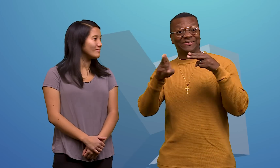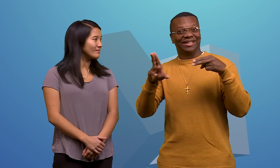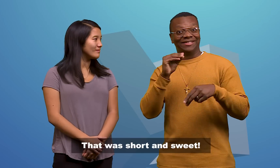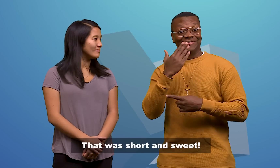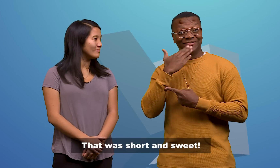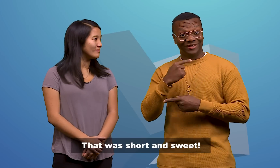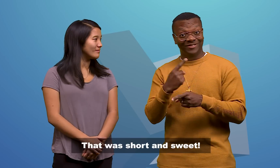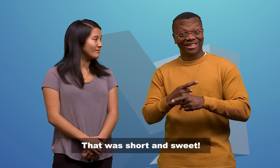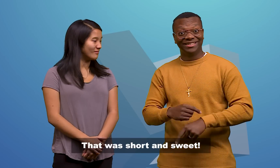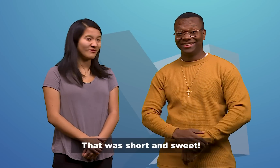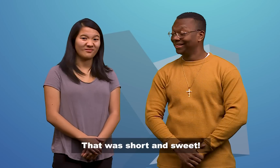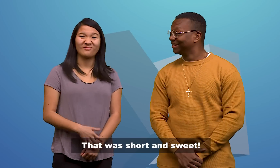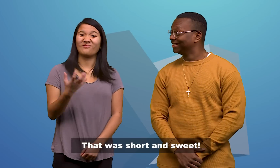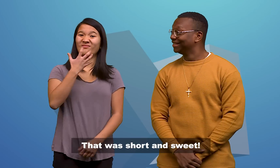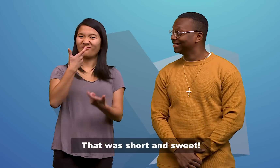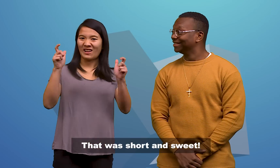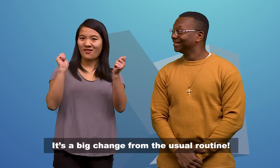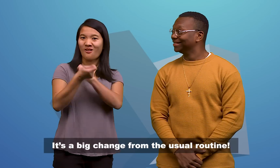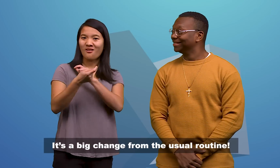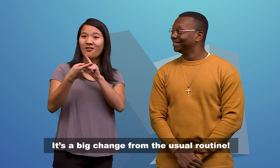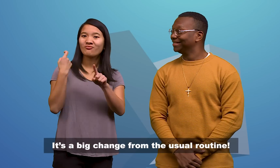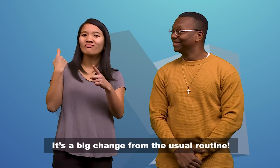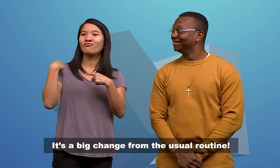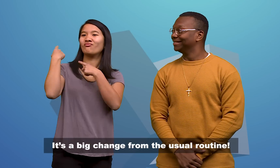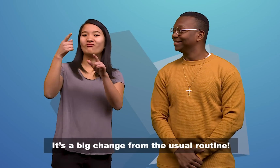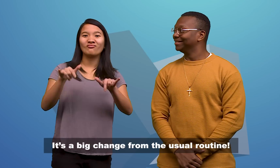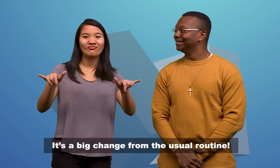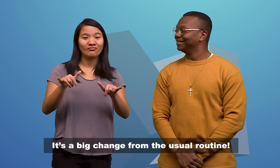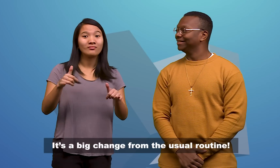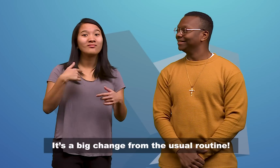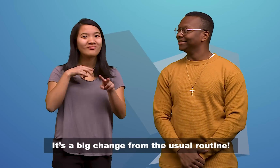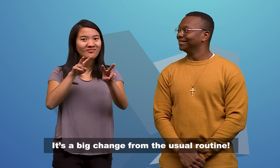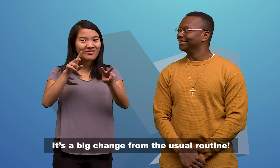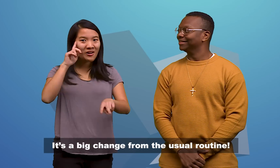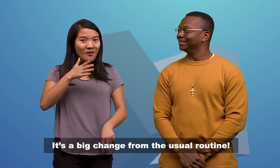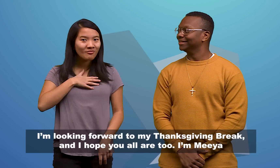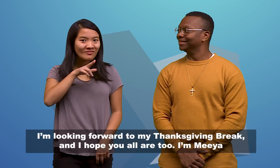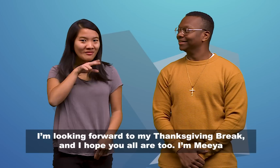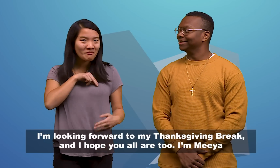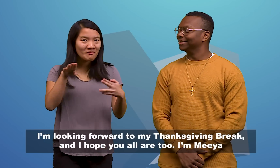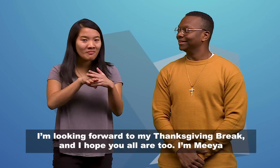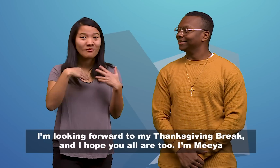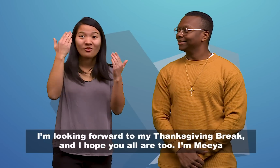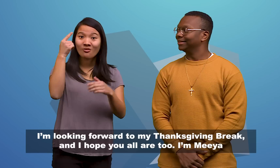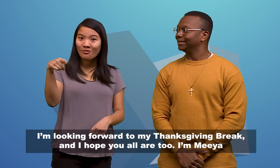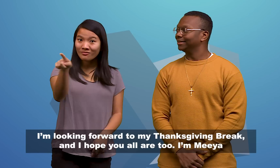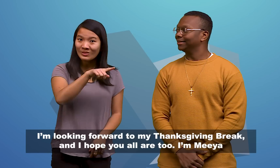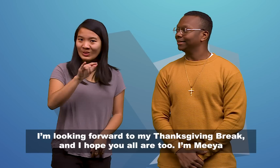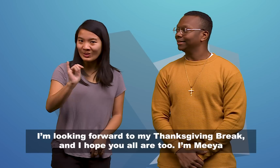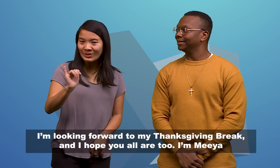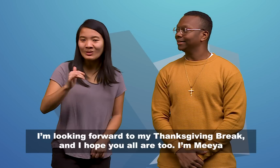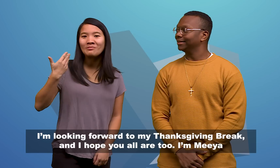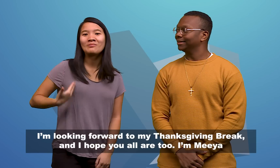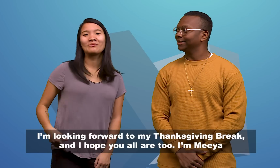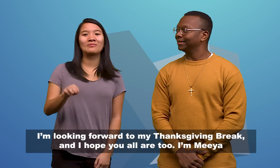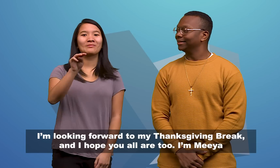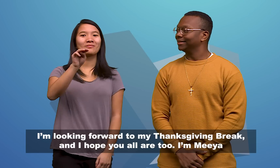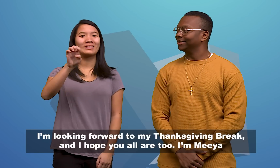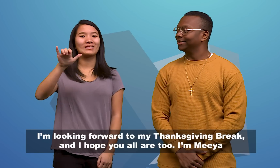That was short and sweet. It's a big change from the usual routine. I'm looking forward to my Thanksgiving break, and I hope you all are,